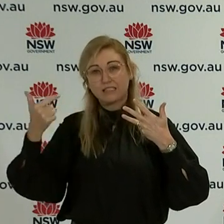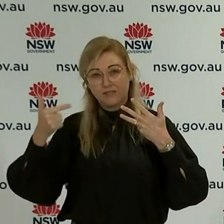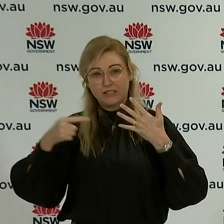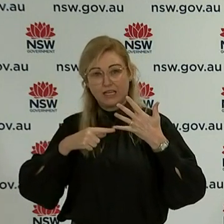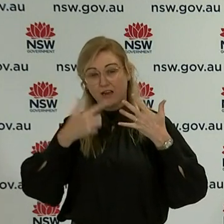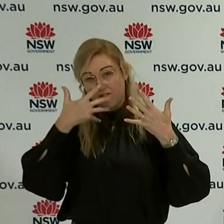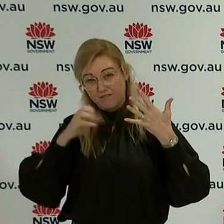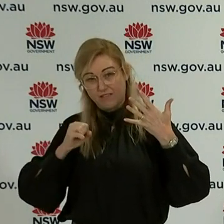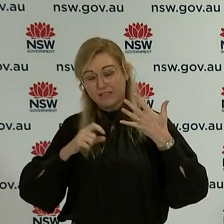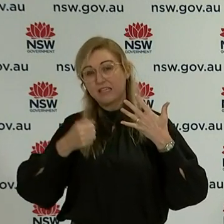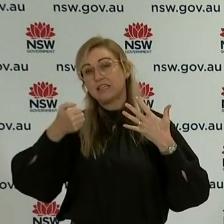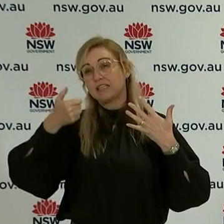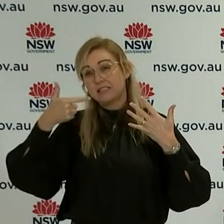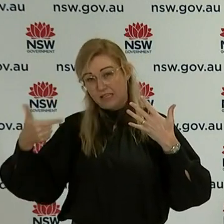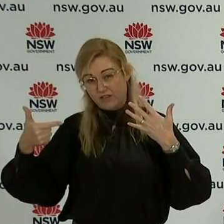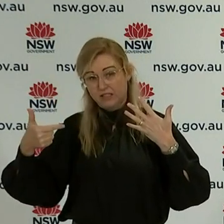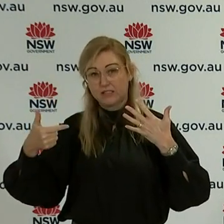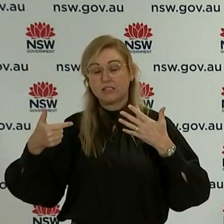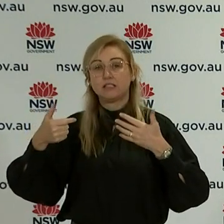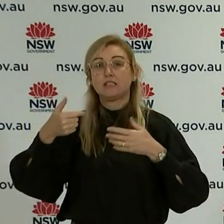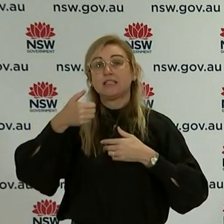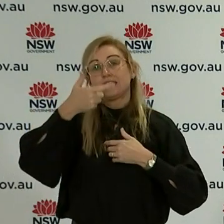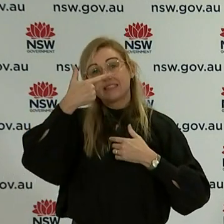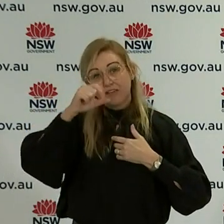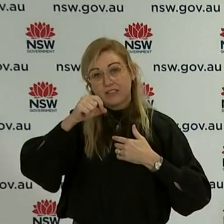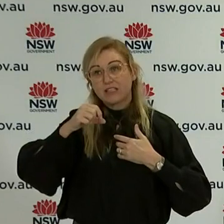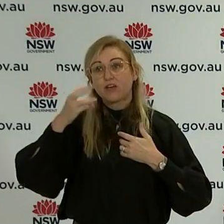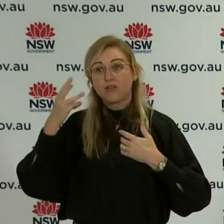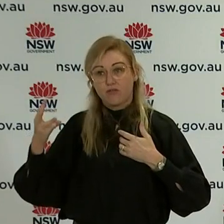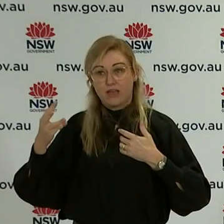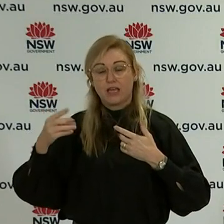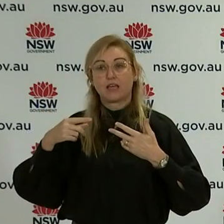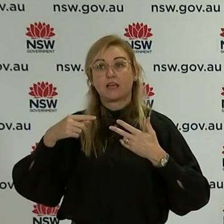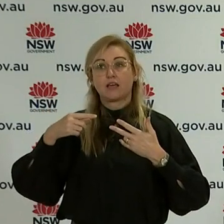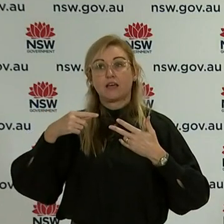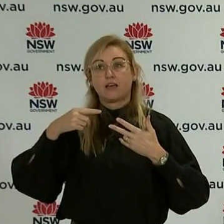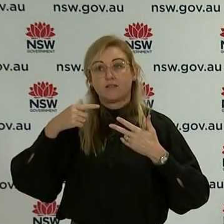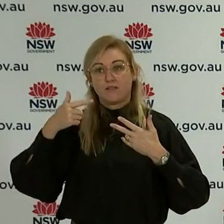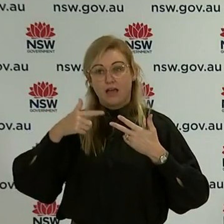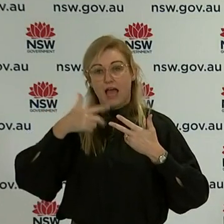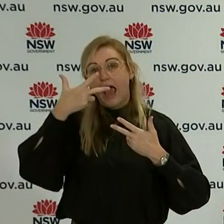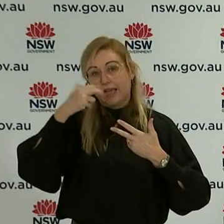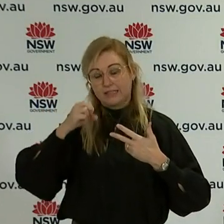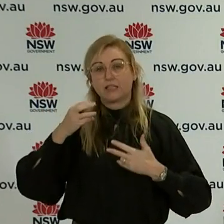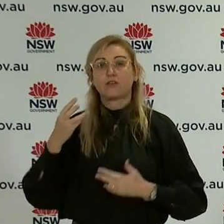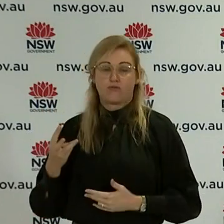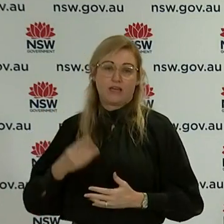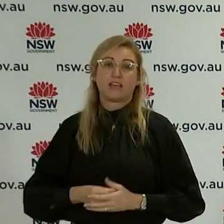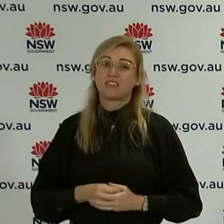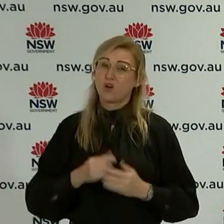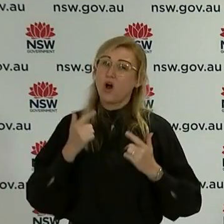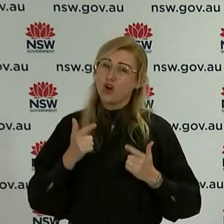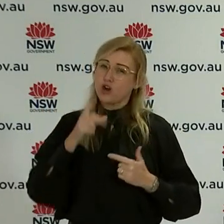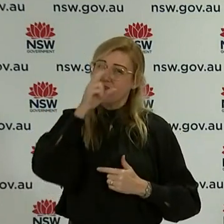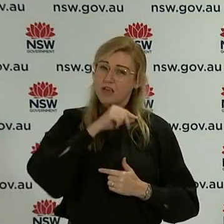50s, seven in their 60s, 15 in their 70s and three in their 80s. So young people are certainly getting caught up with